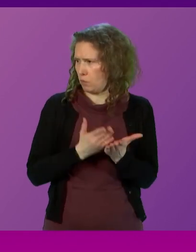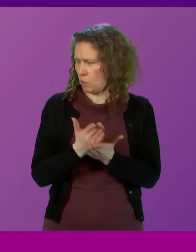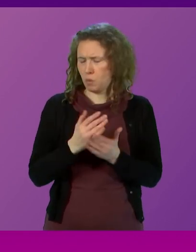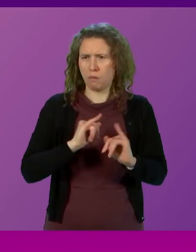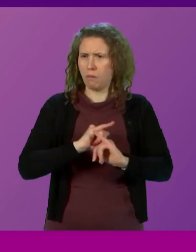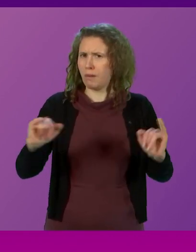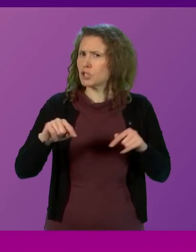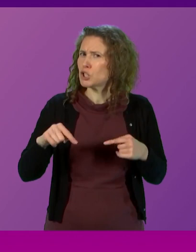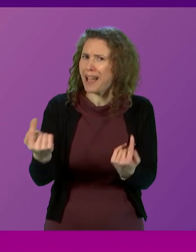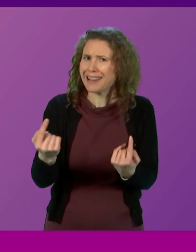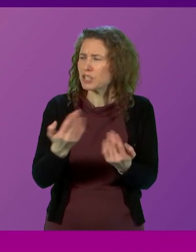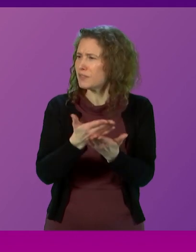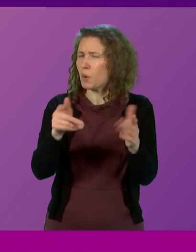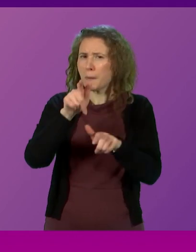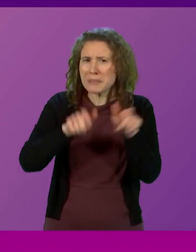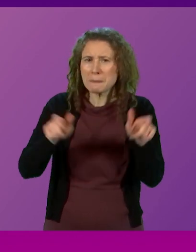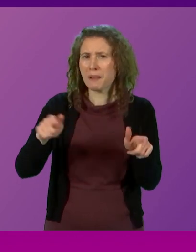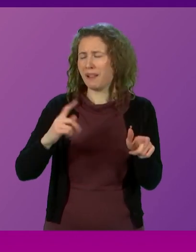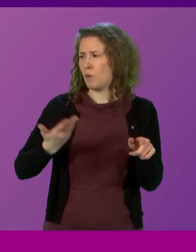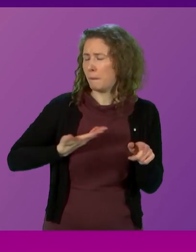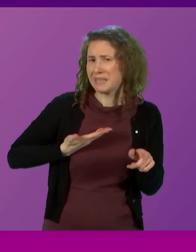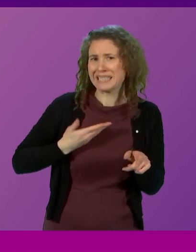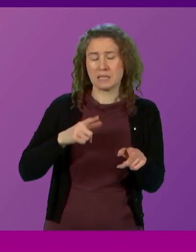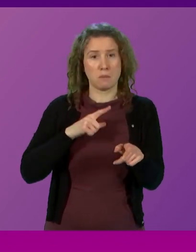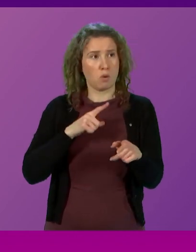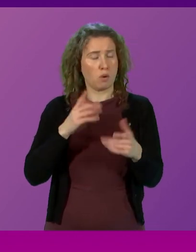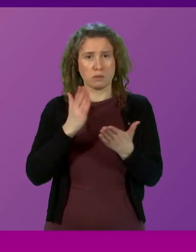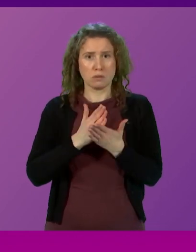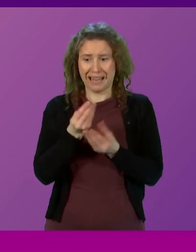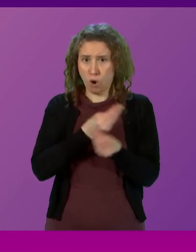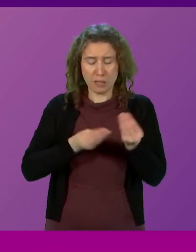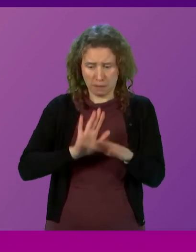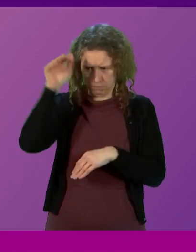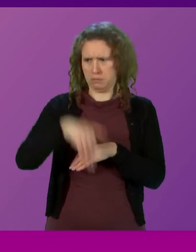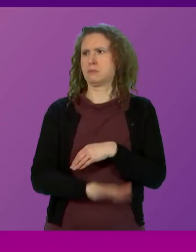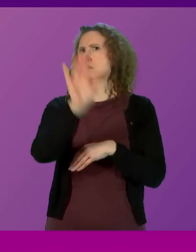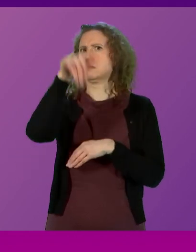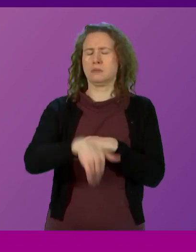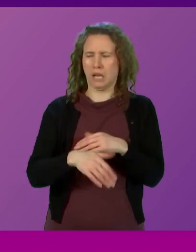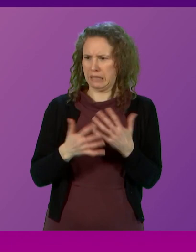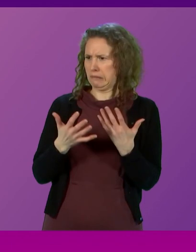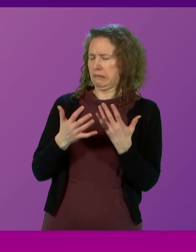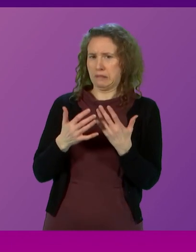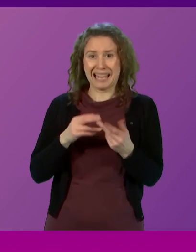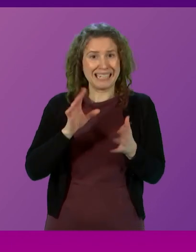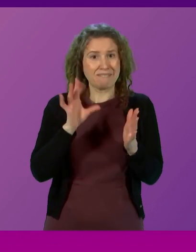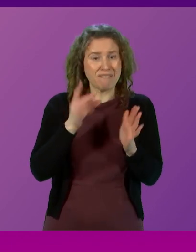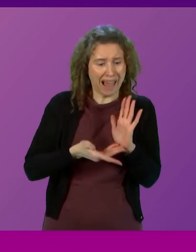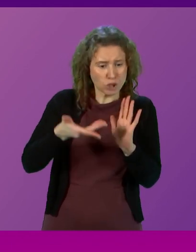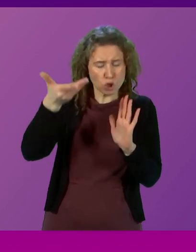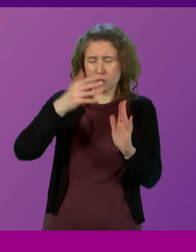challenge and difficulty for people and business due to volatility in the economy and the corrosive effect of inflation.